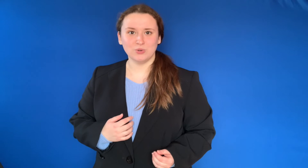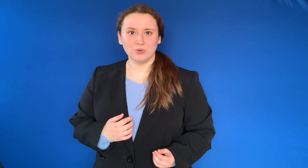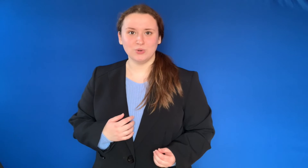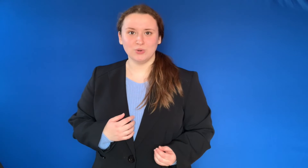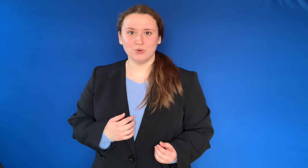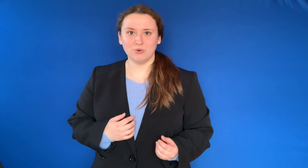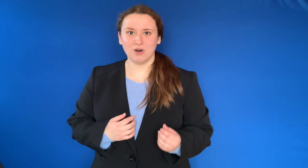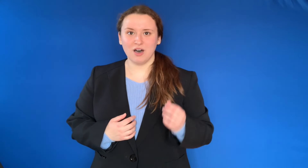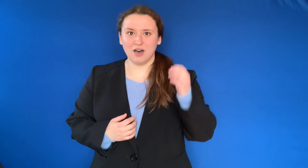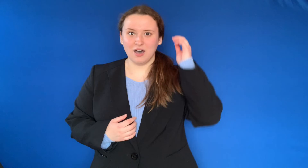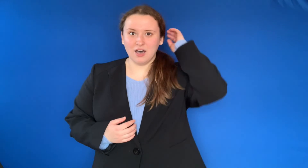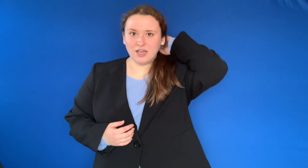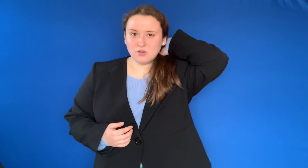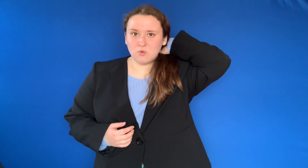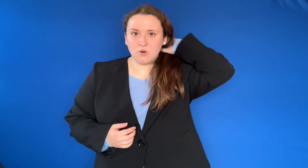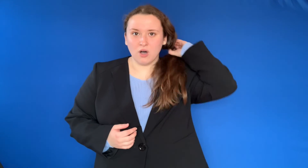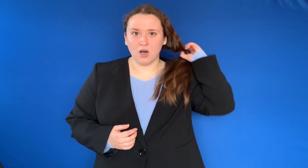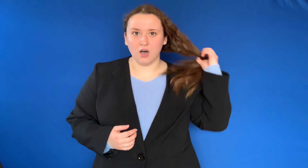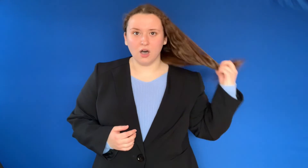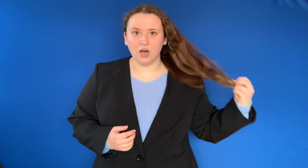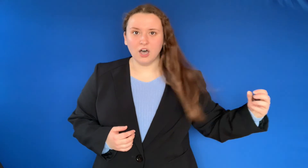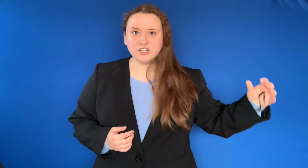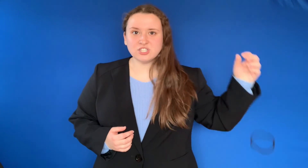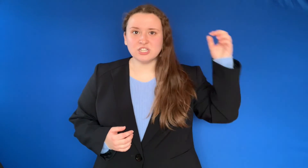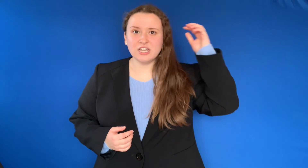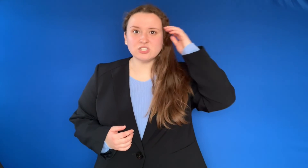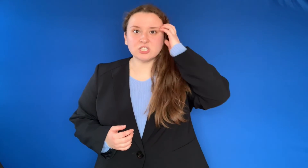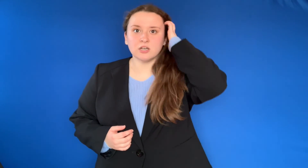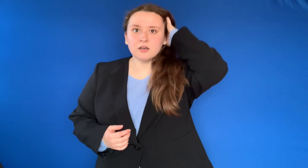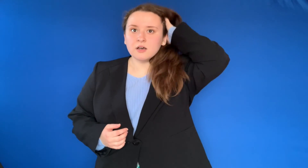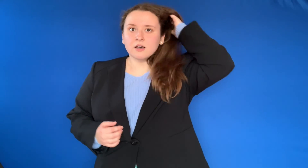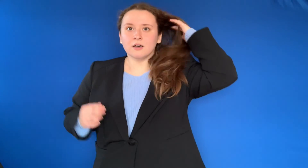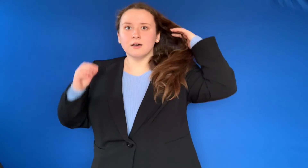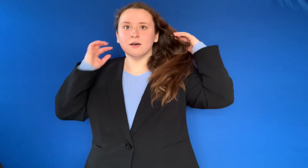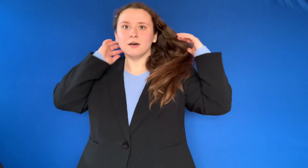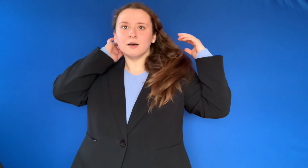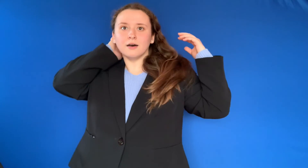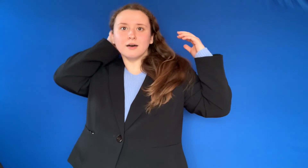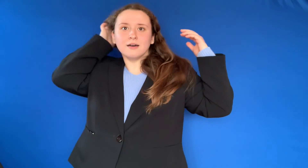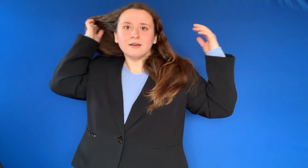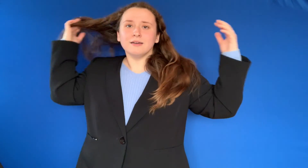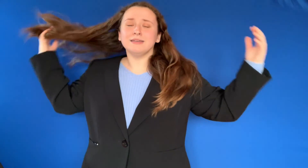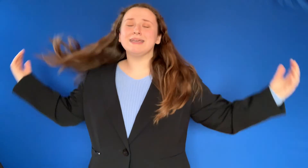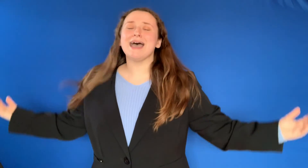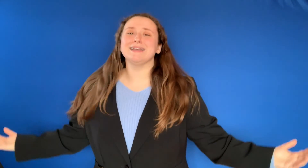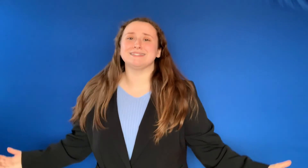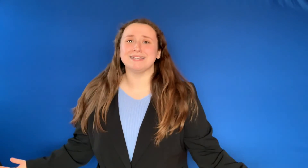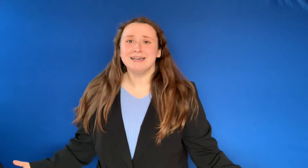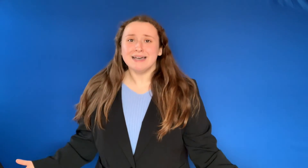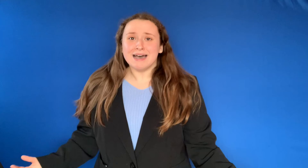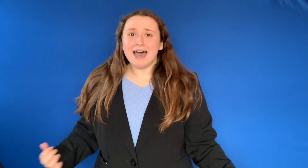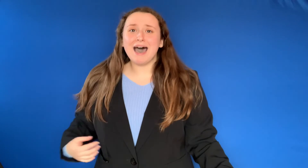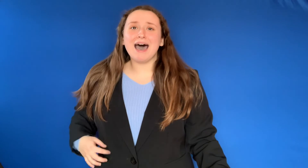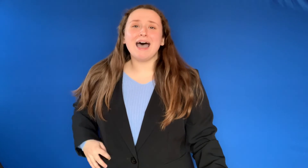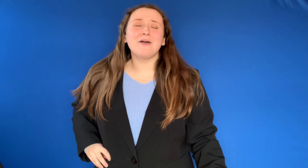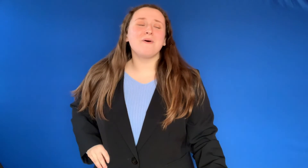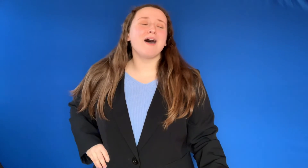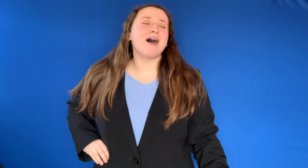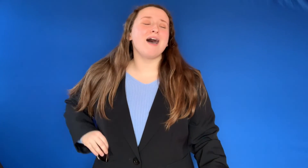I want it? Yes, I want